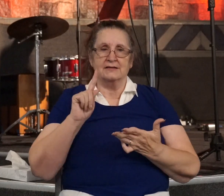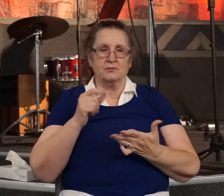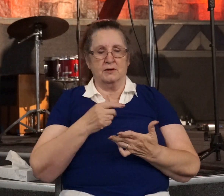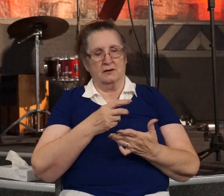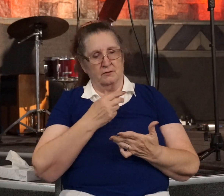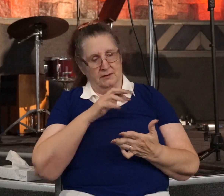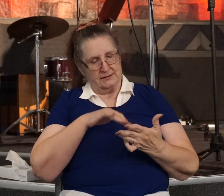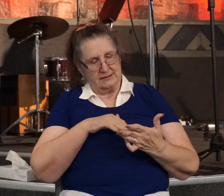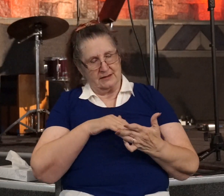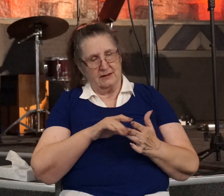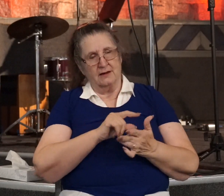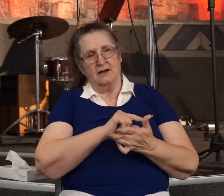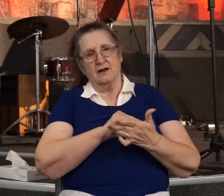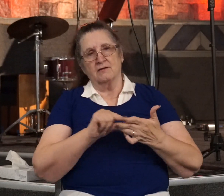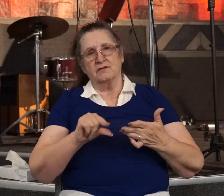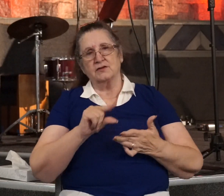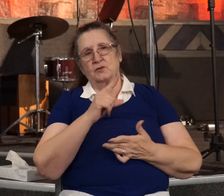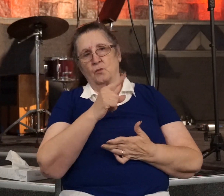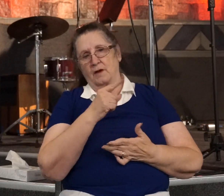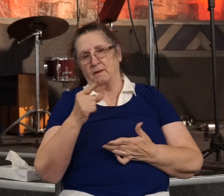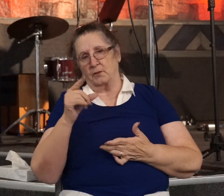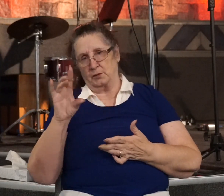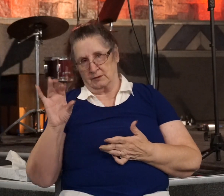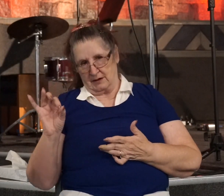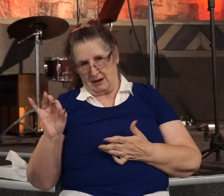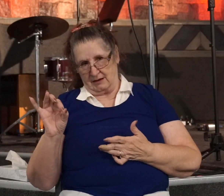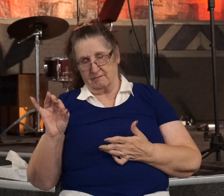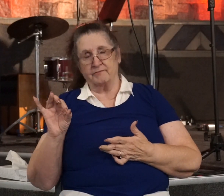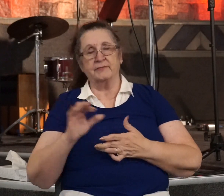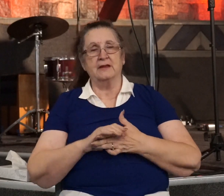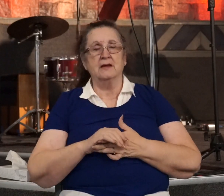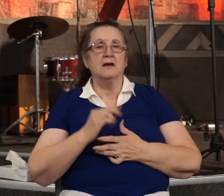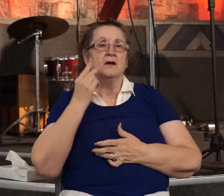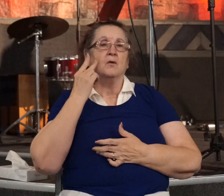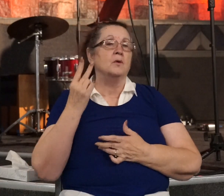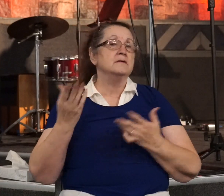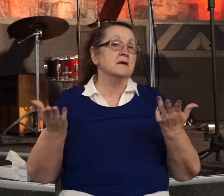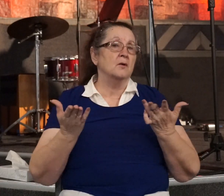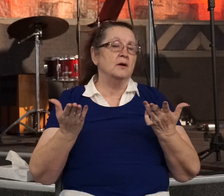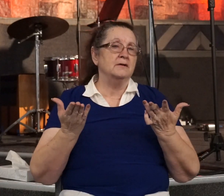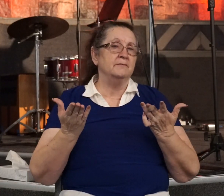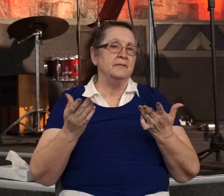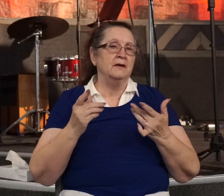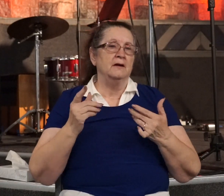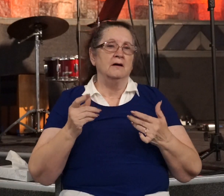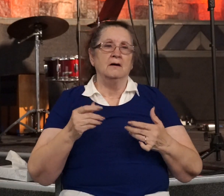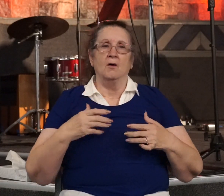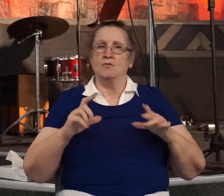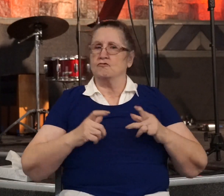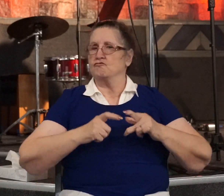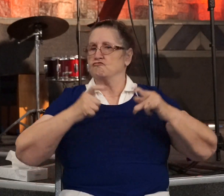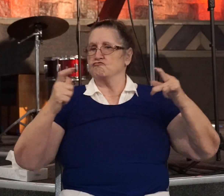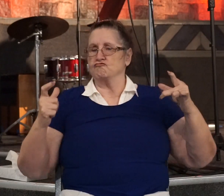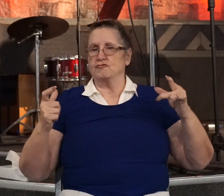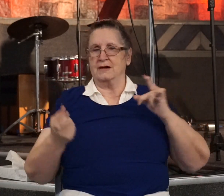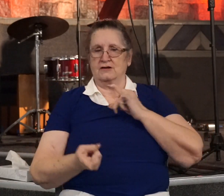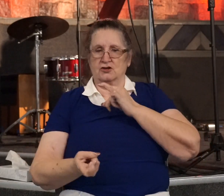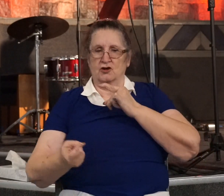first nine verses of this chapter, and what we saw was one of the greatest conversion stories in the